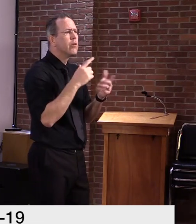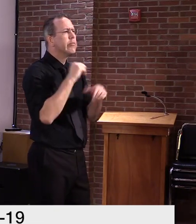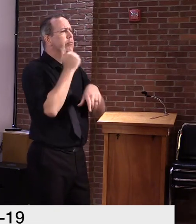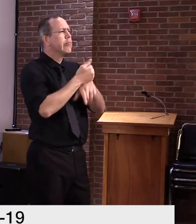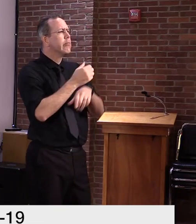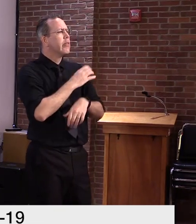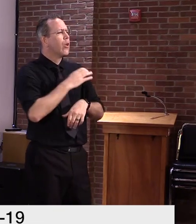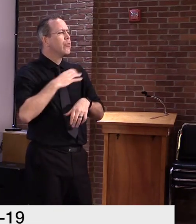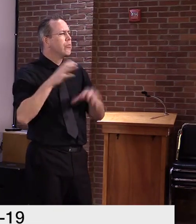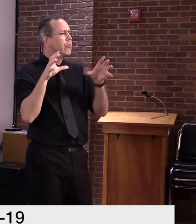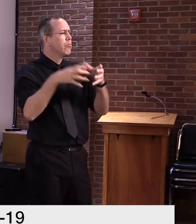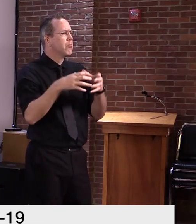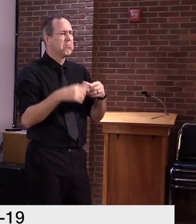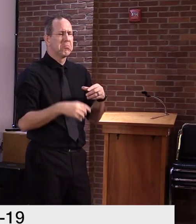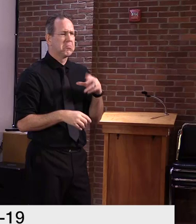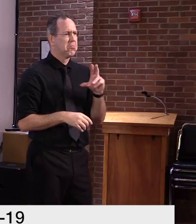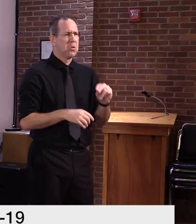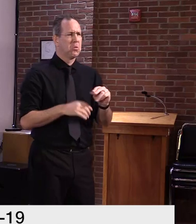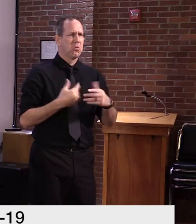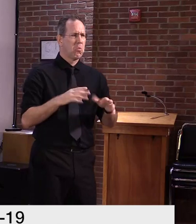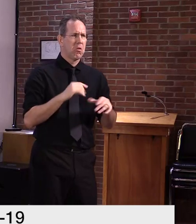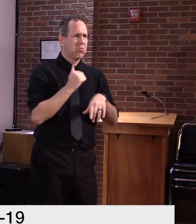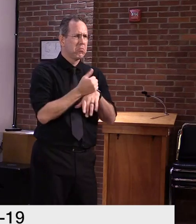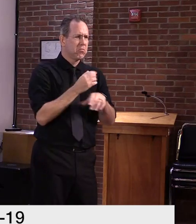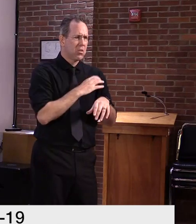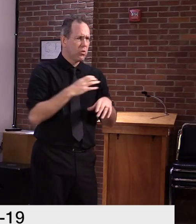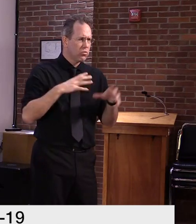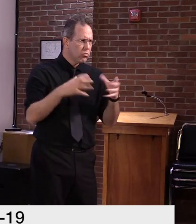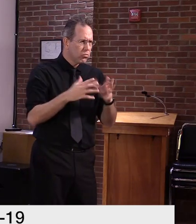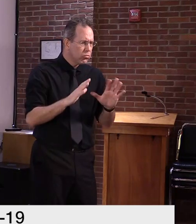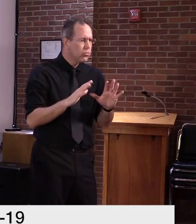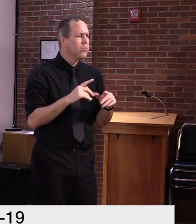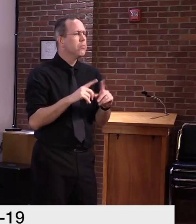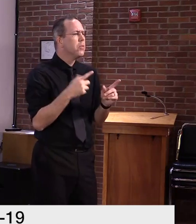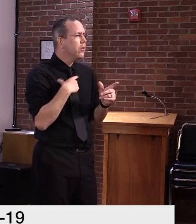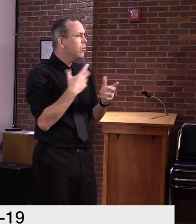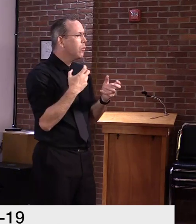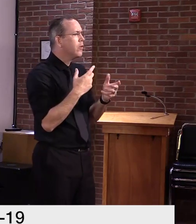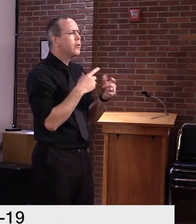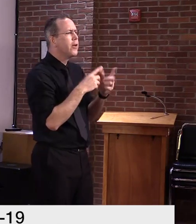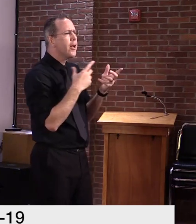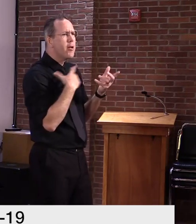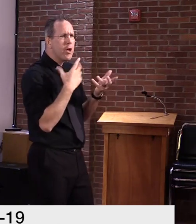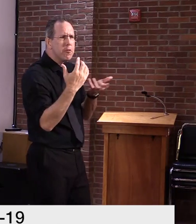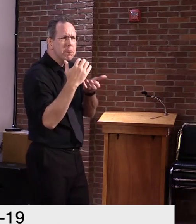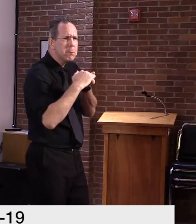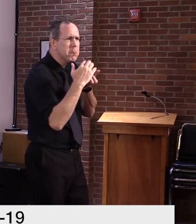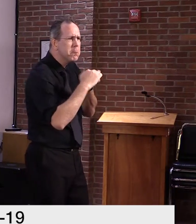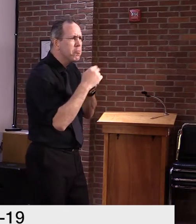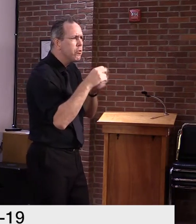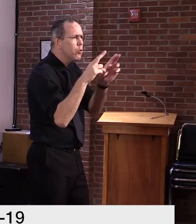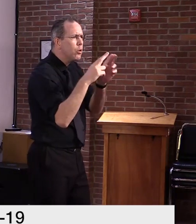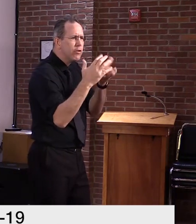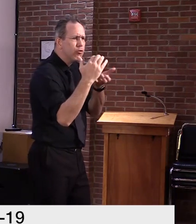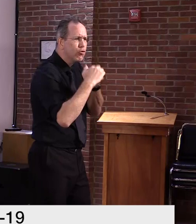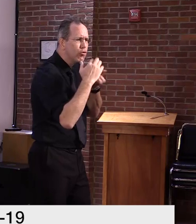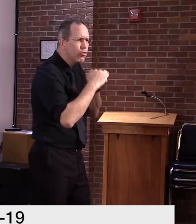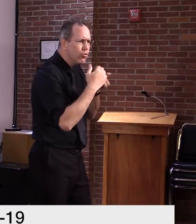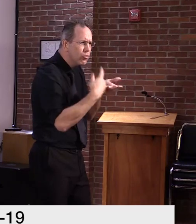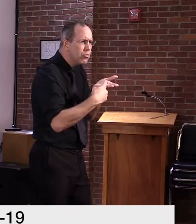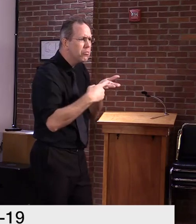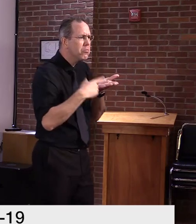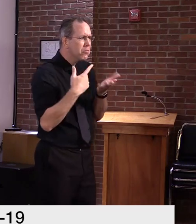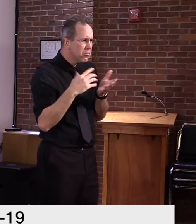Um, in particular, um, as I mentioned, you we've, we've already had a very collaborative relationship, uh, with Vermont NEA and a lot of stakeholders on